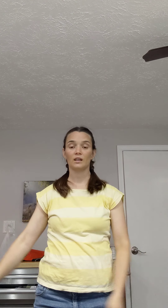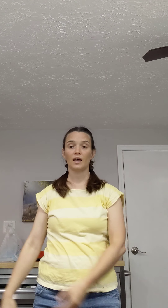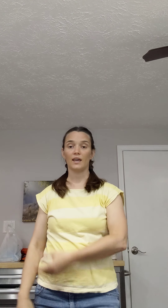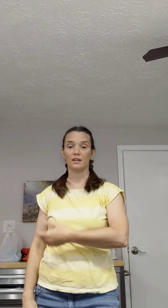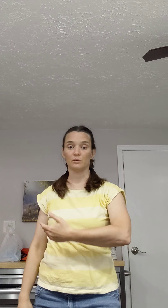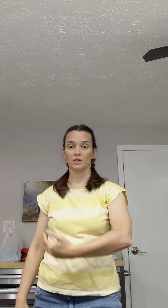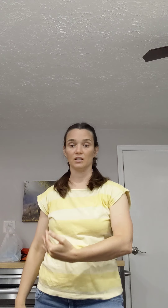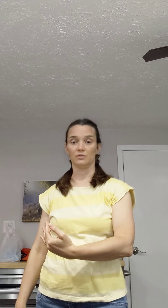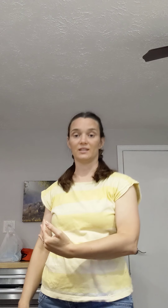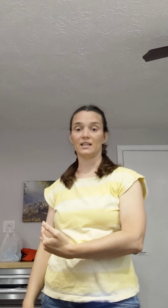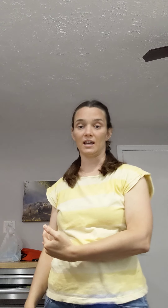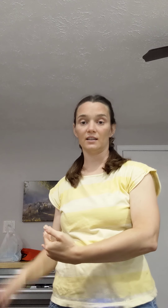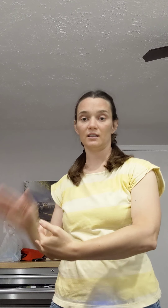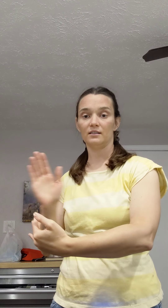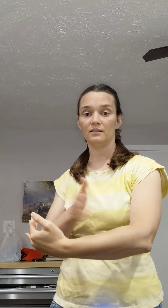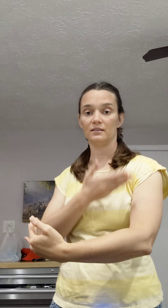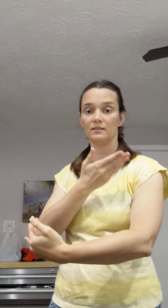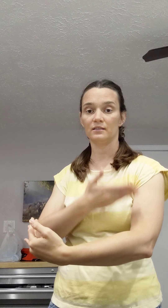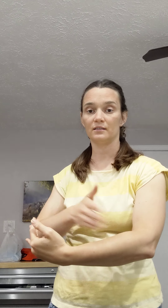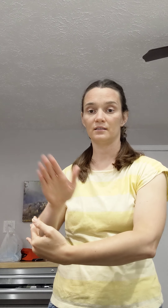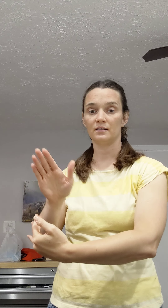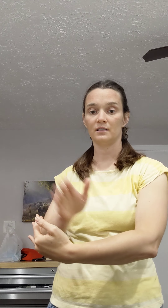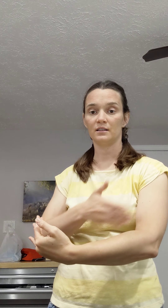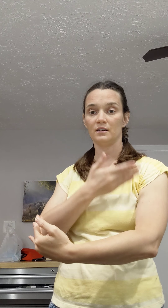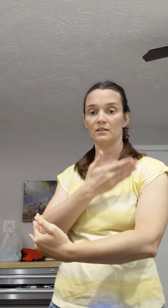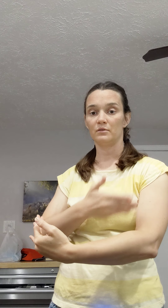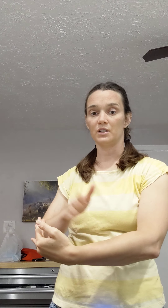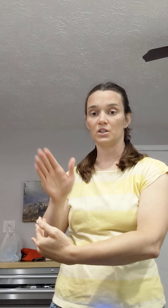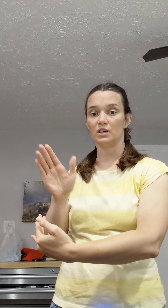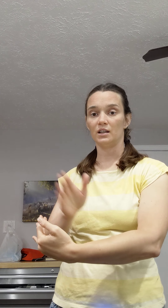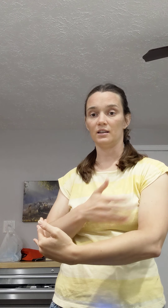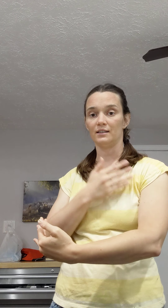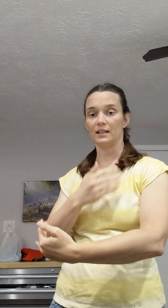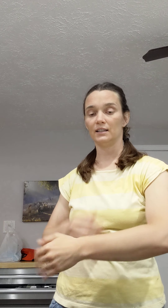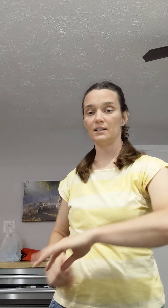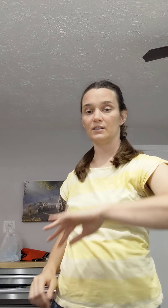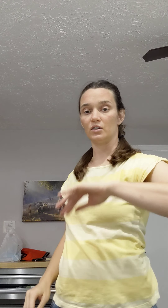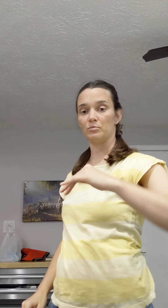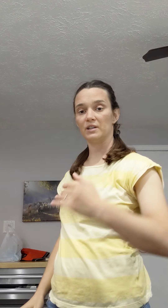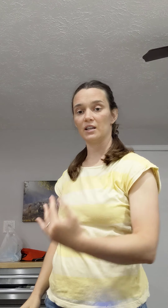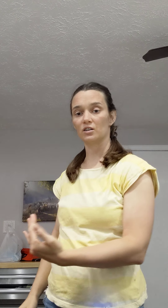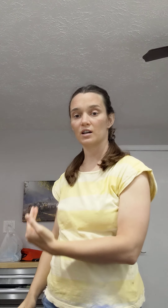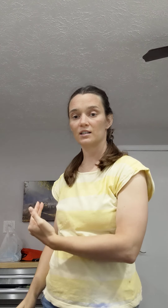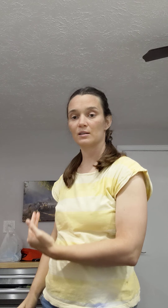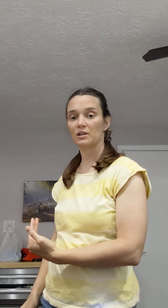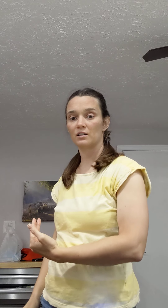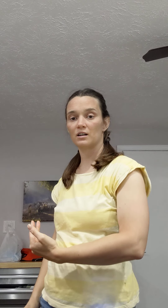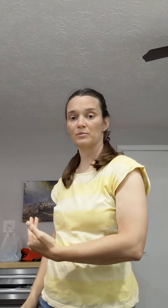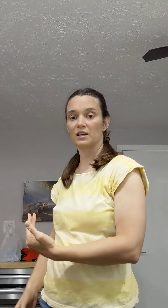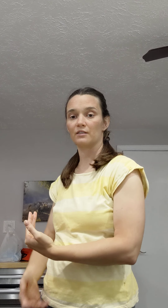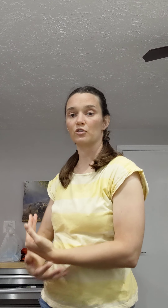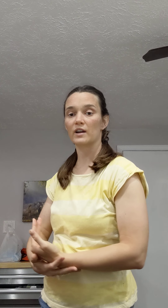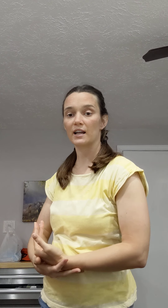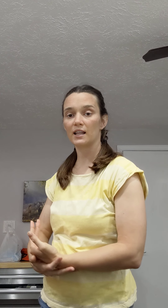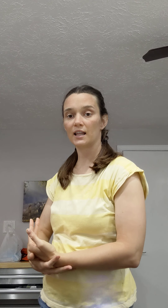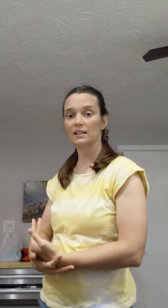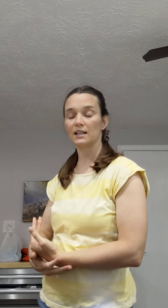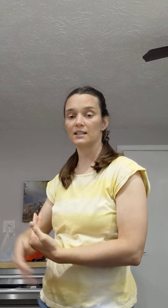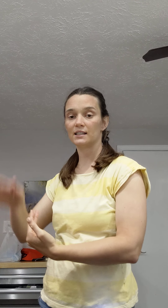And then we're going to do sing, which is like this. So you take your non dominant arm and kind of cradle it like this.